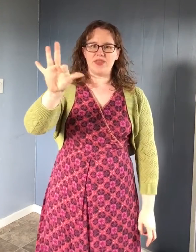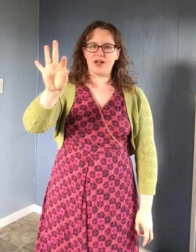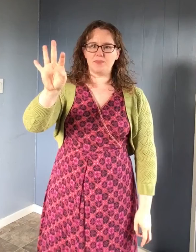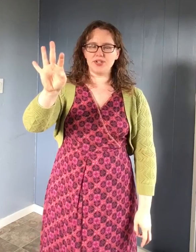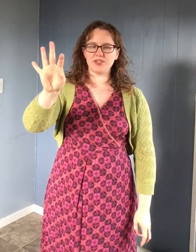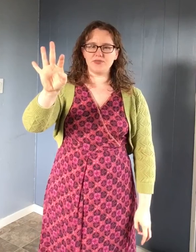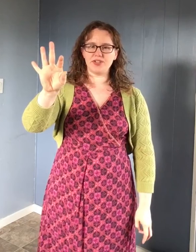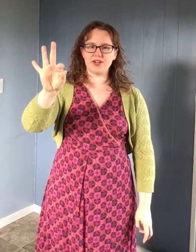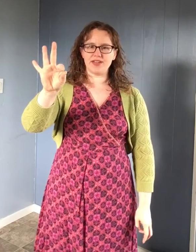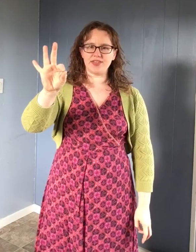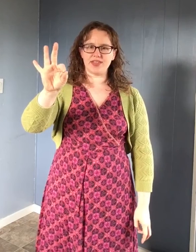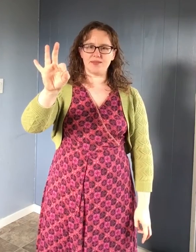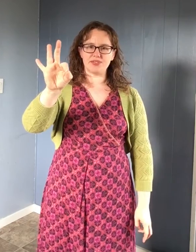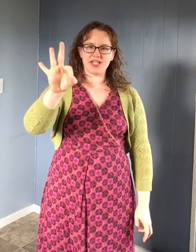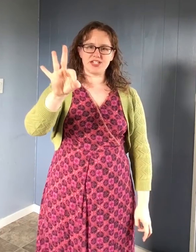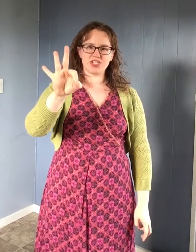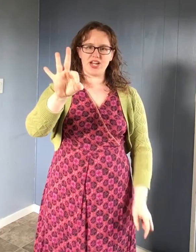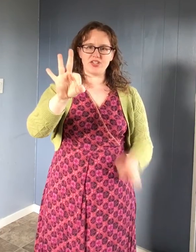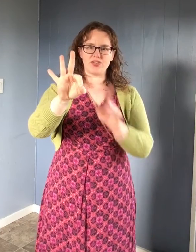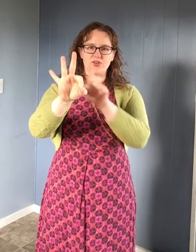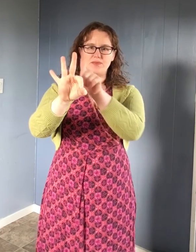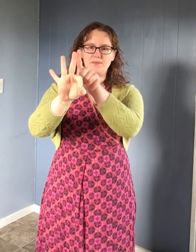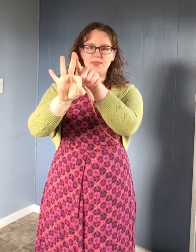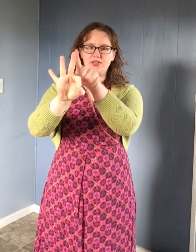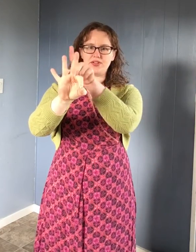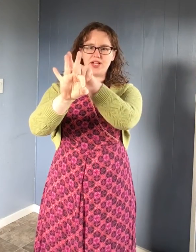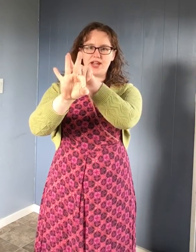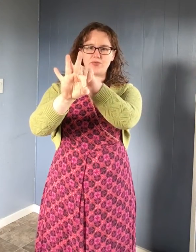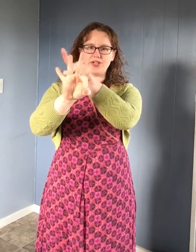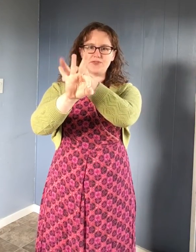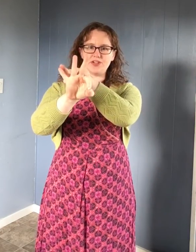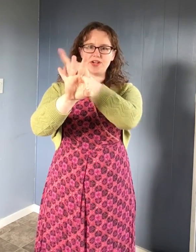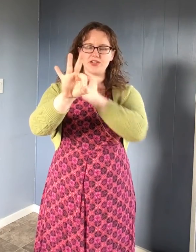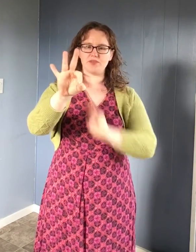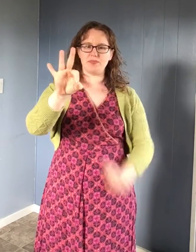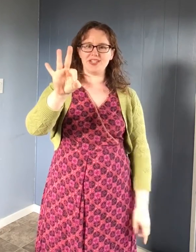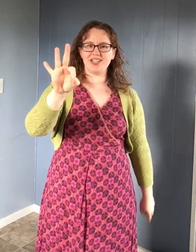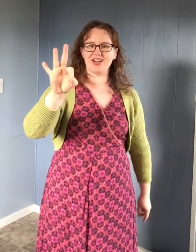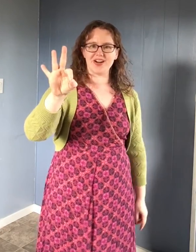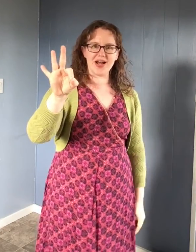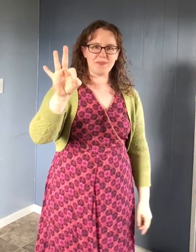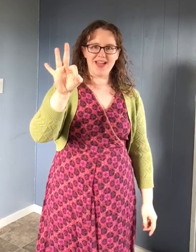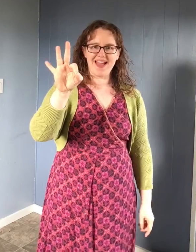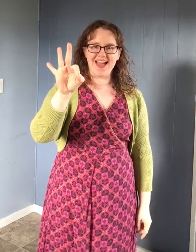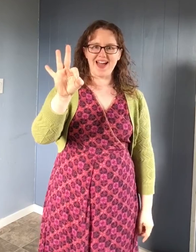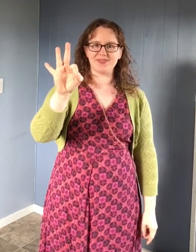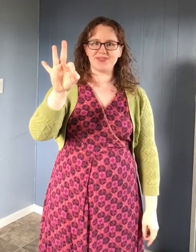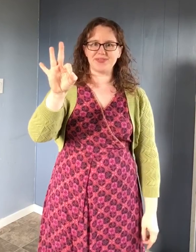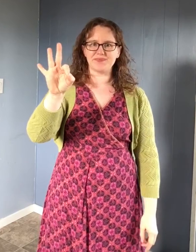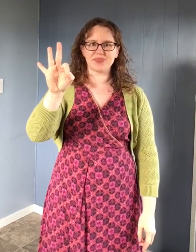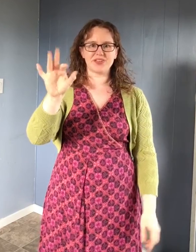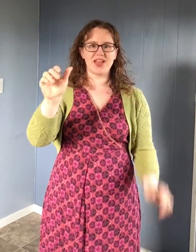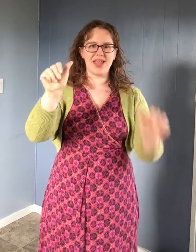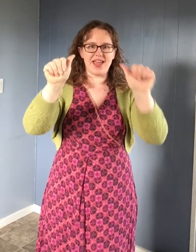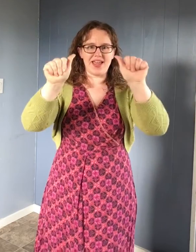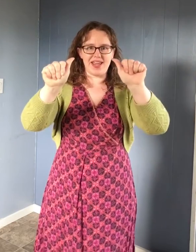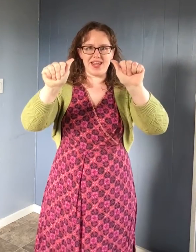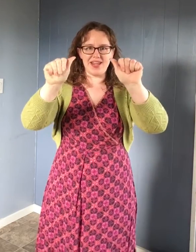pointer finger and the thumb touch and your middle and ring finger and your pinky are up. F. A,